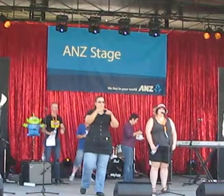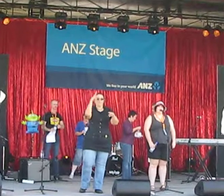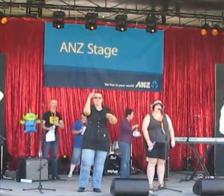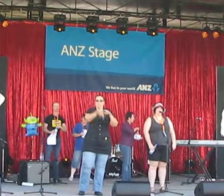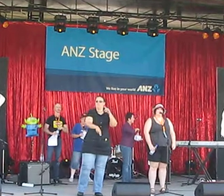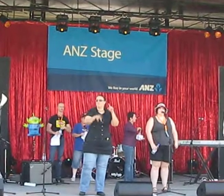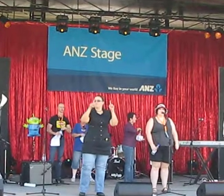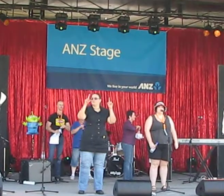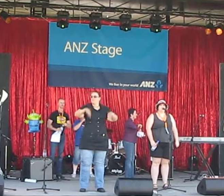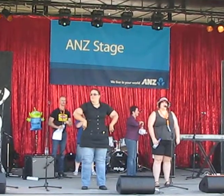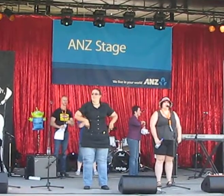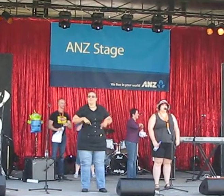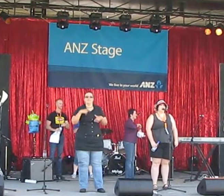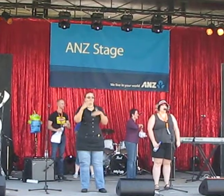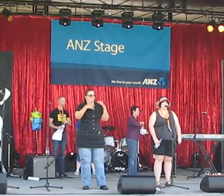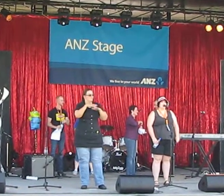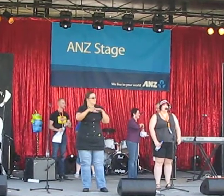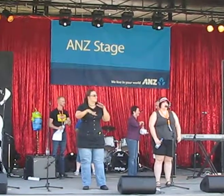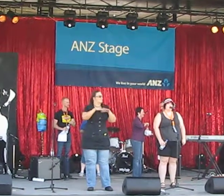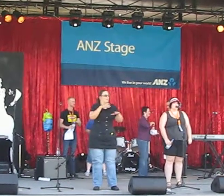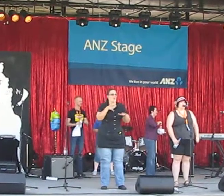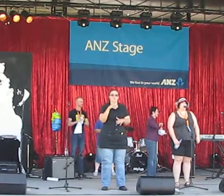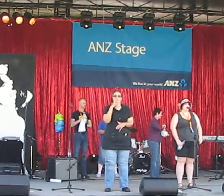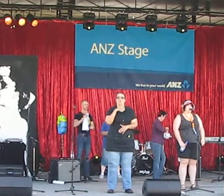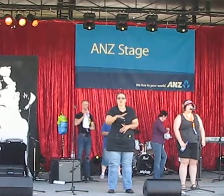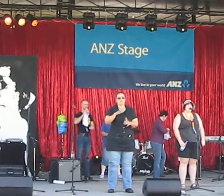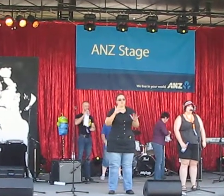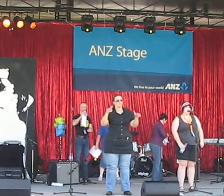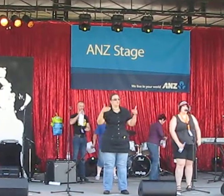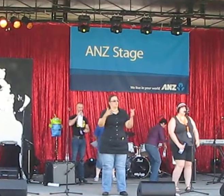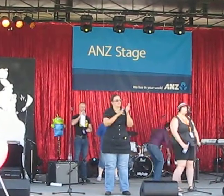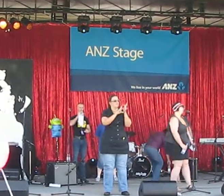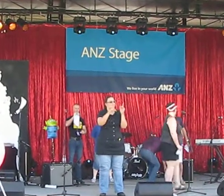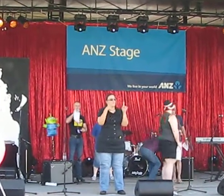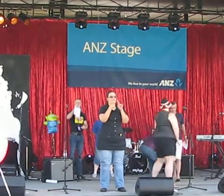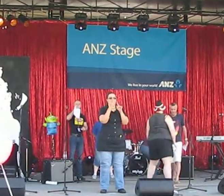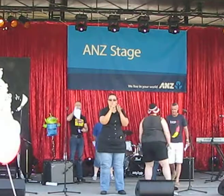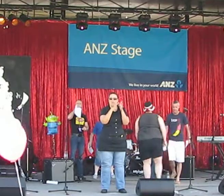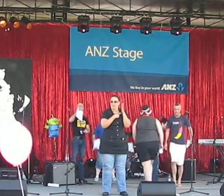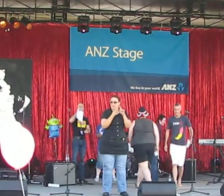And I'd like to introduce our co-chair of New Mardi Gras, Nick Parker.